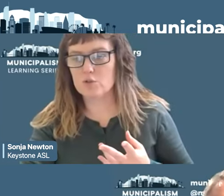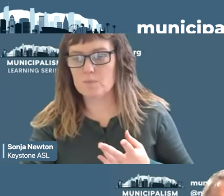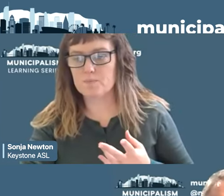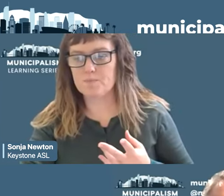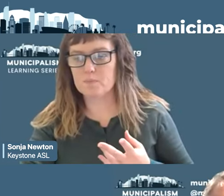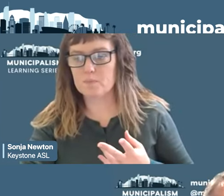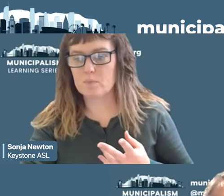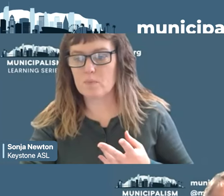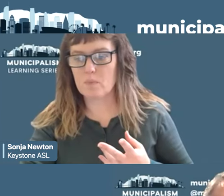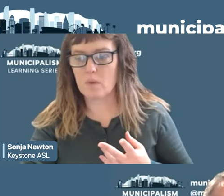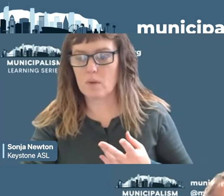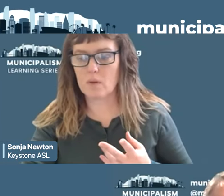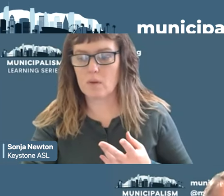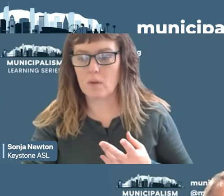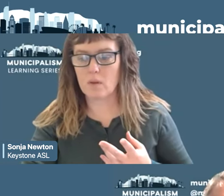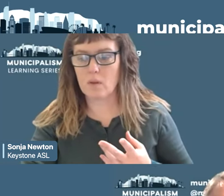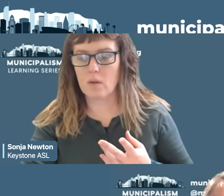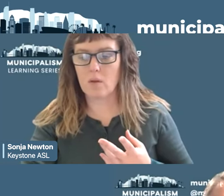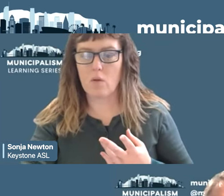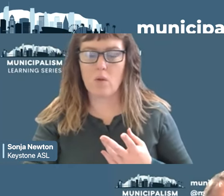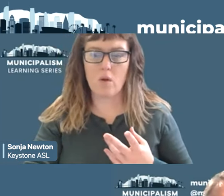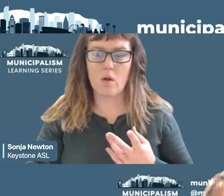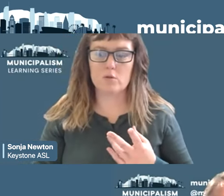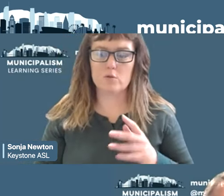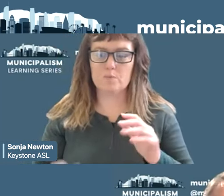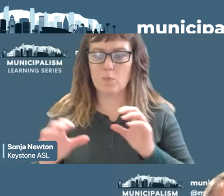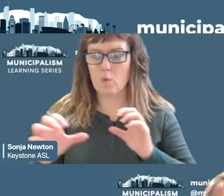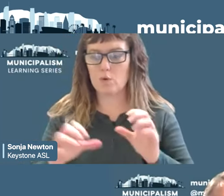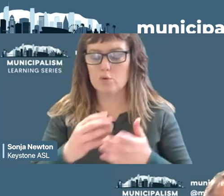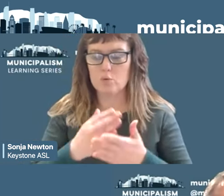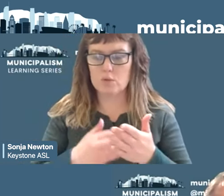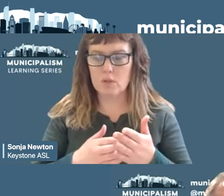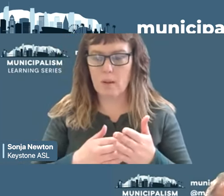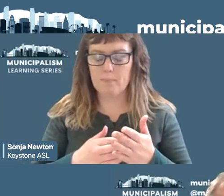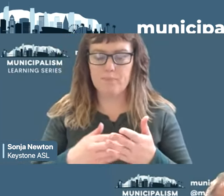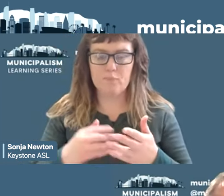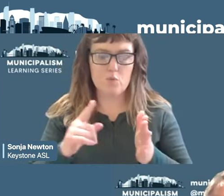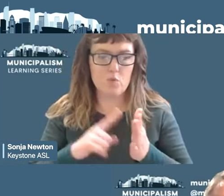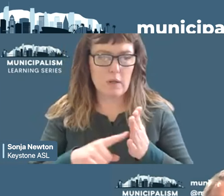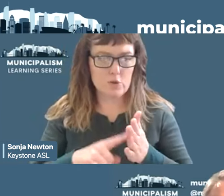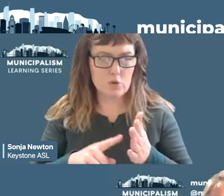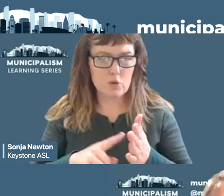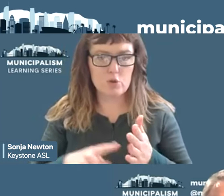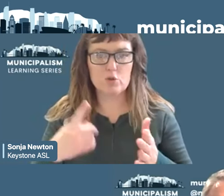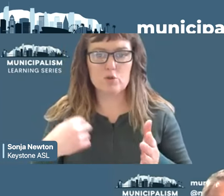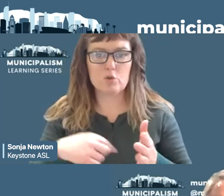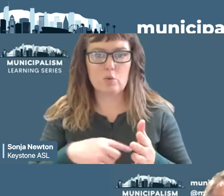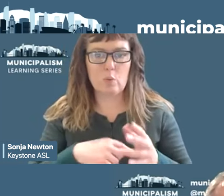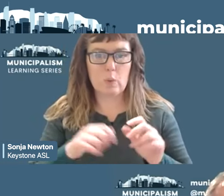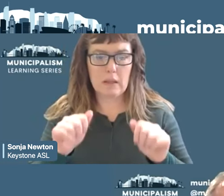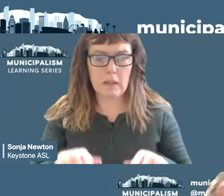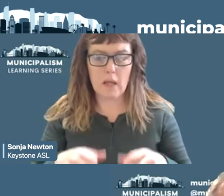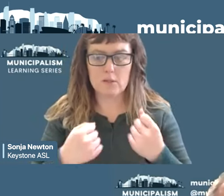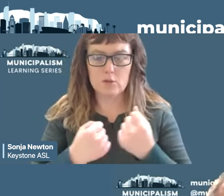to say well let's do some research about this innovative policy so we can support the